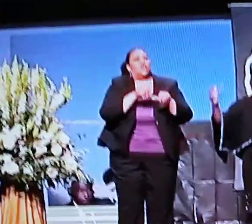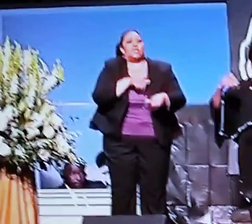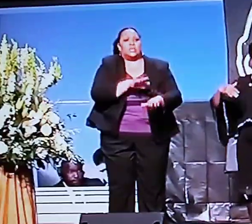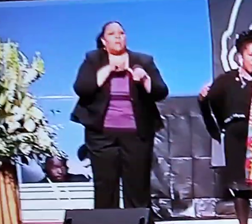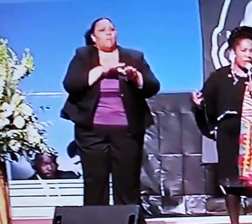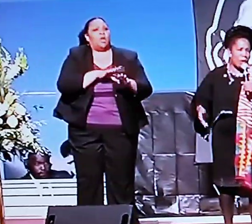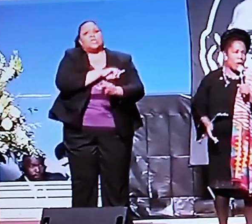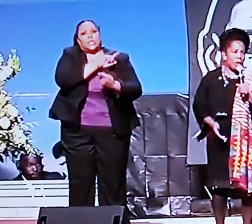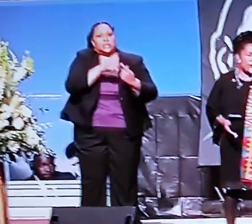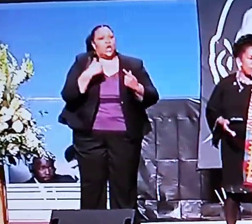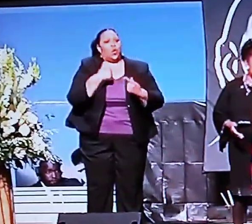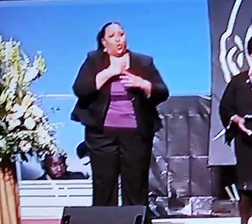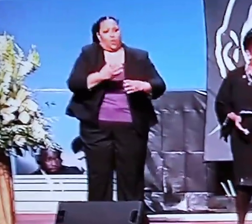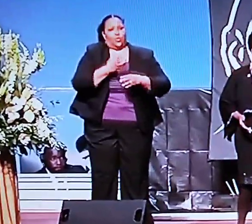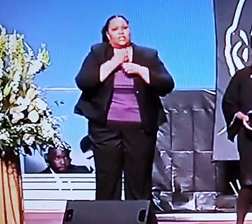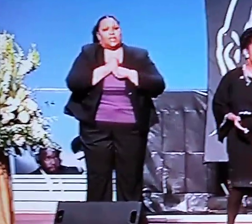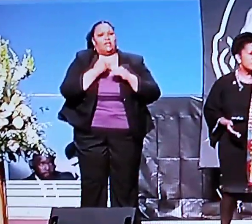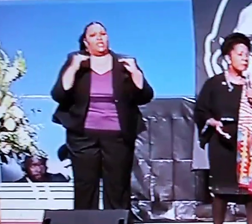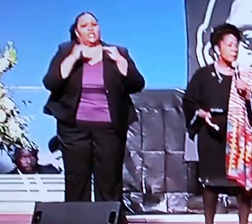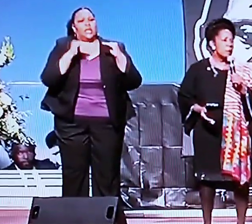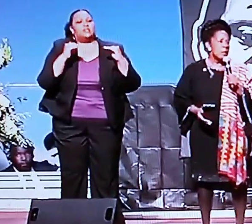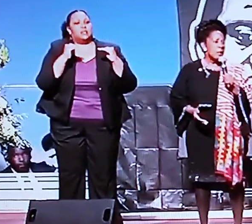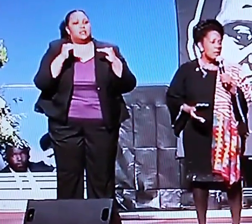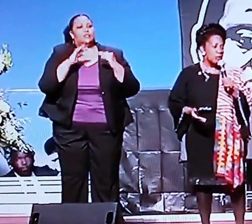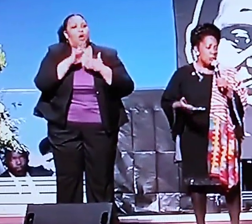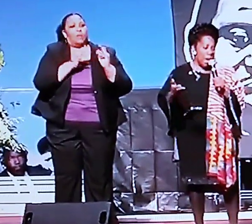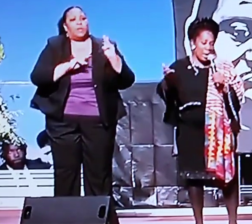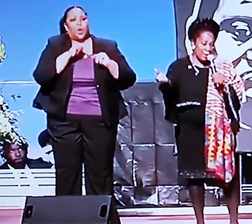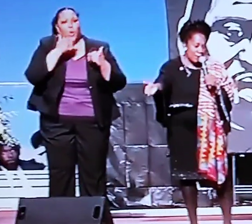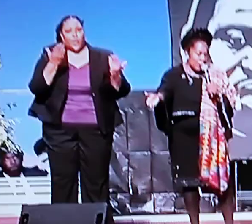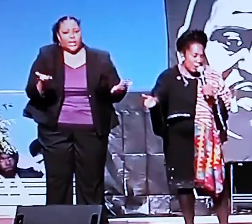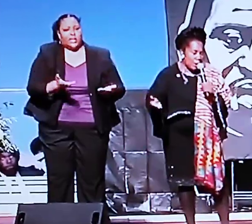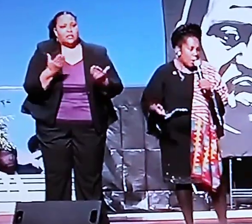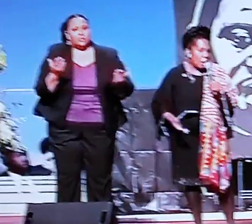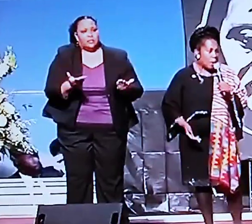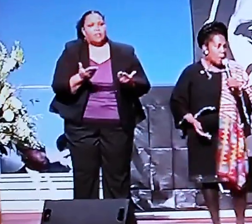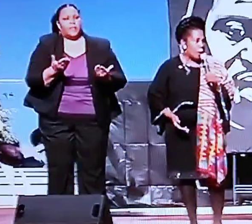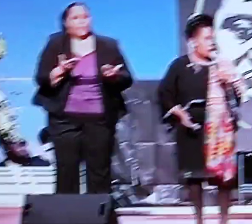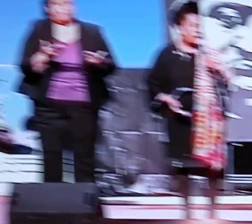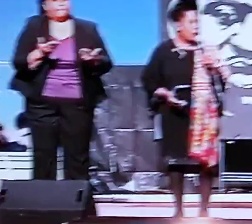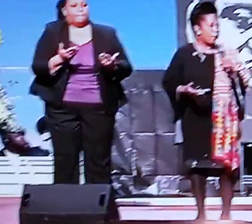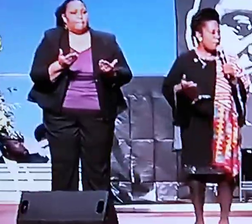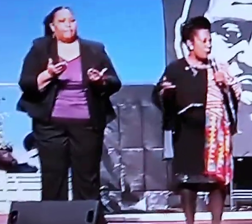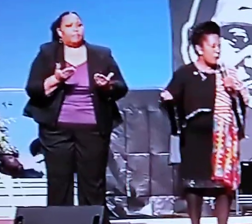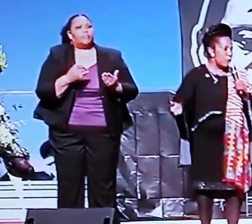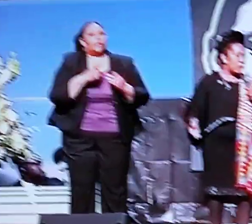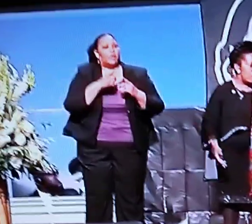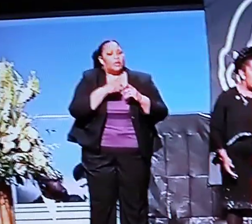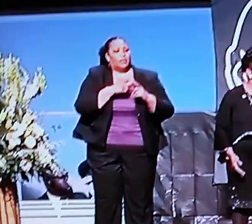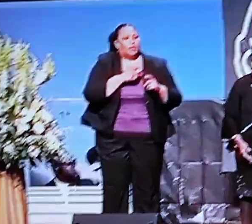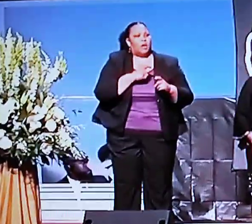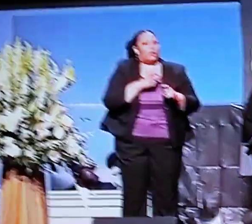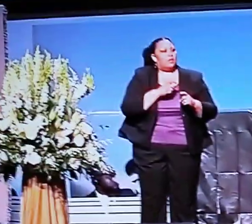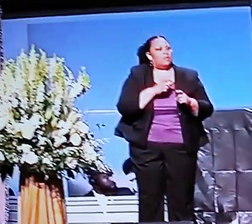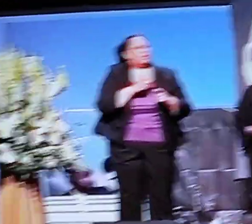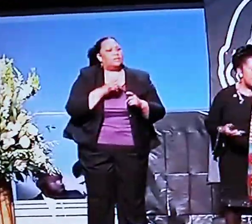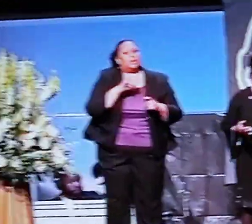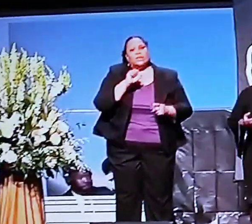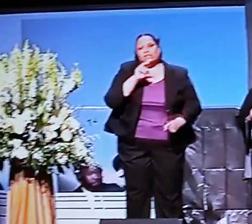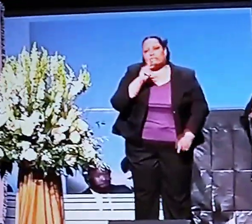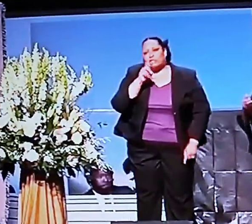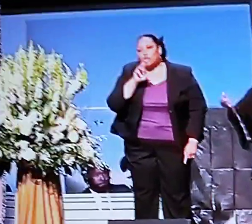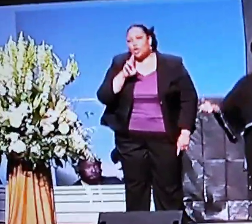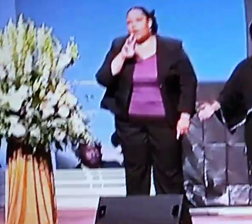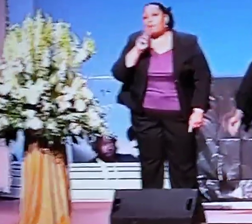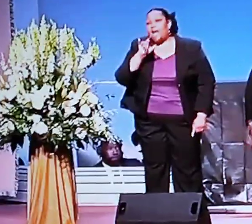And so I say to all of those who are here to that from Senator Miles, from